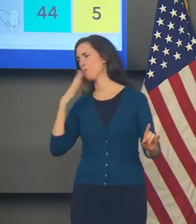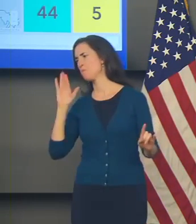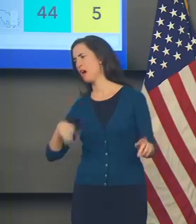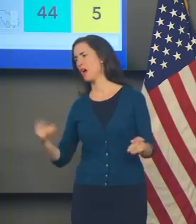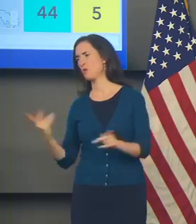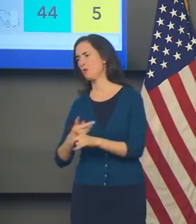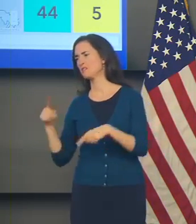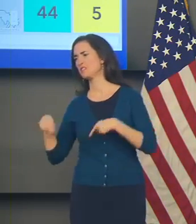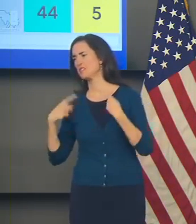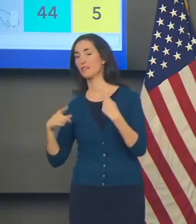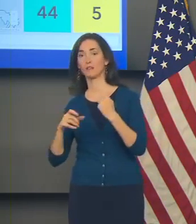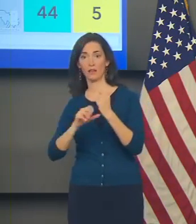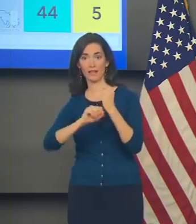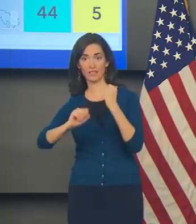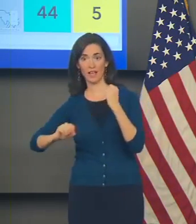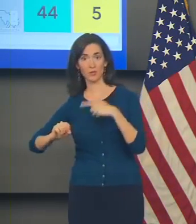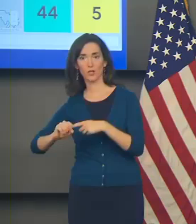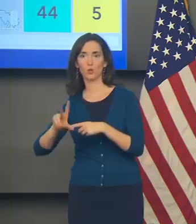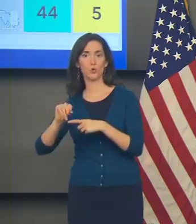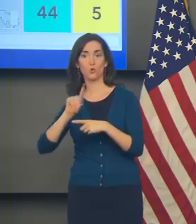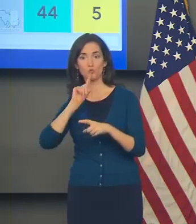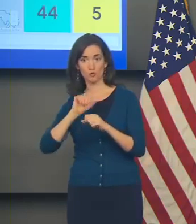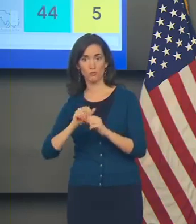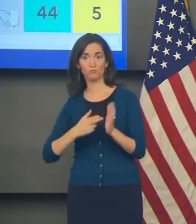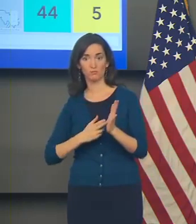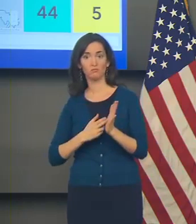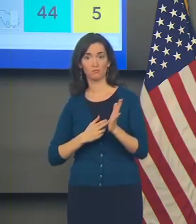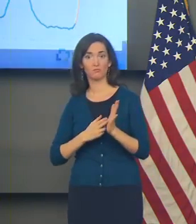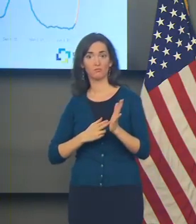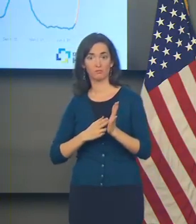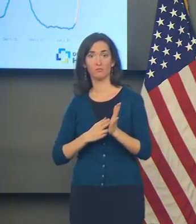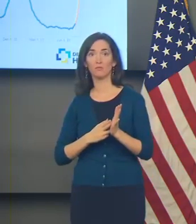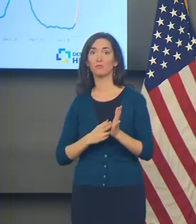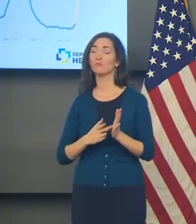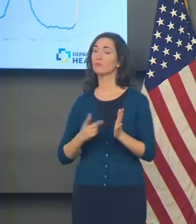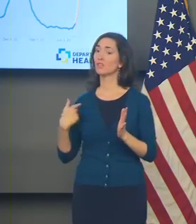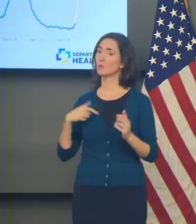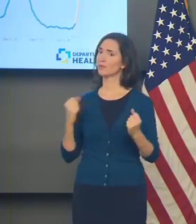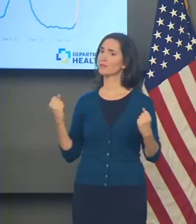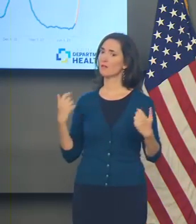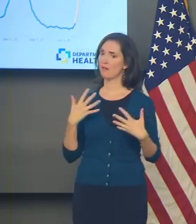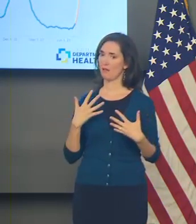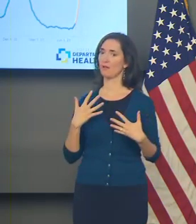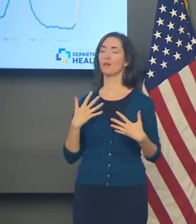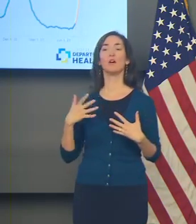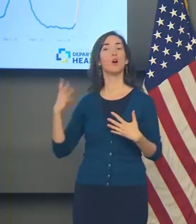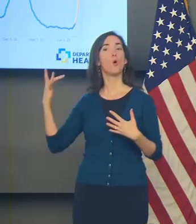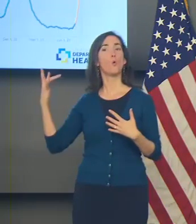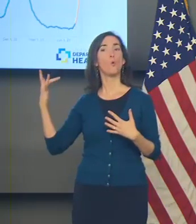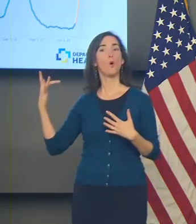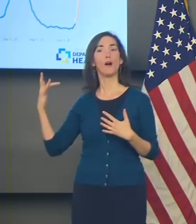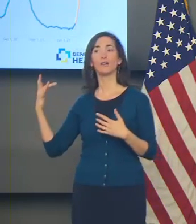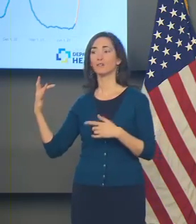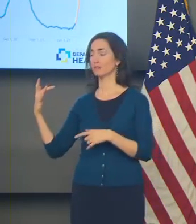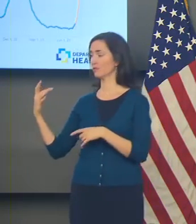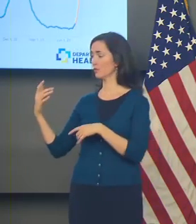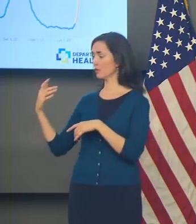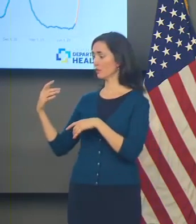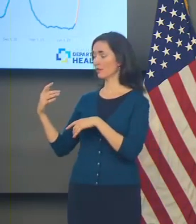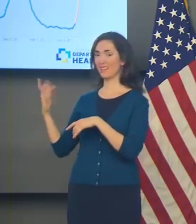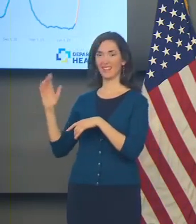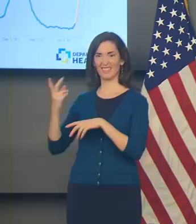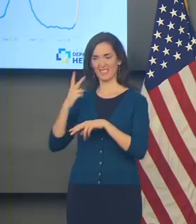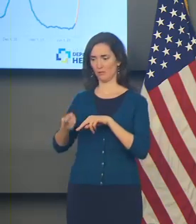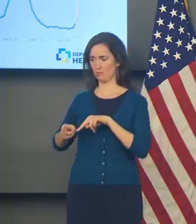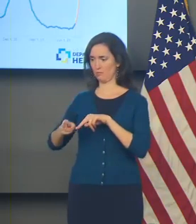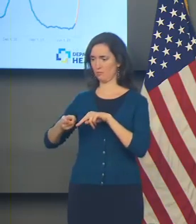as it has been at any point in the pandemic. And what's what's scarier than that is that the trajectory really has not yet showed any signs